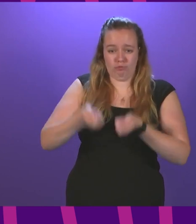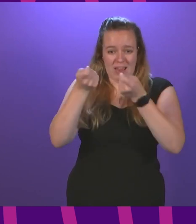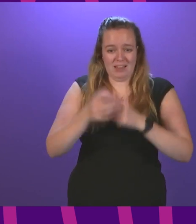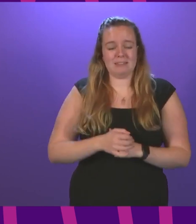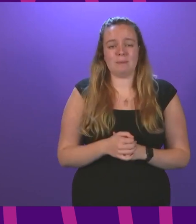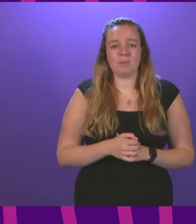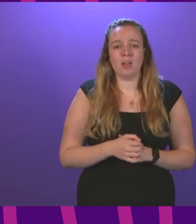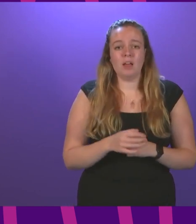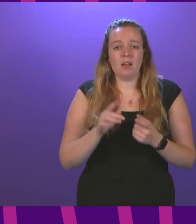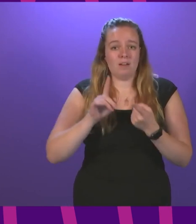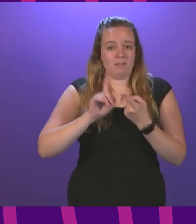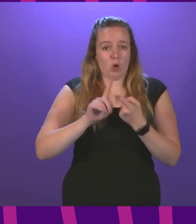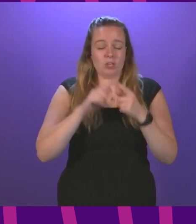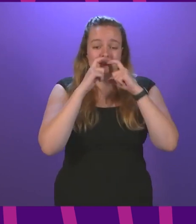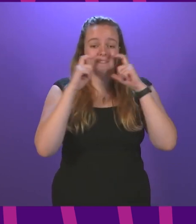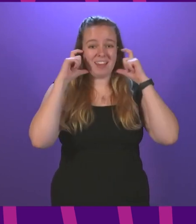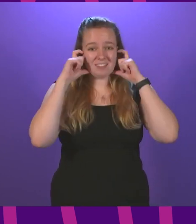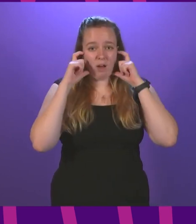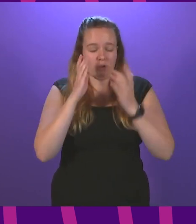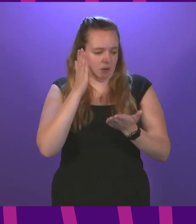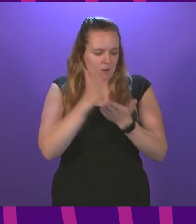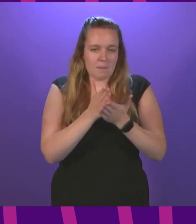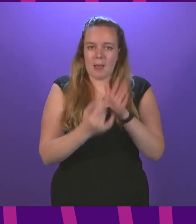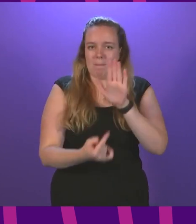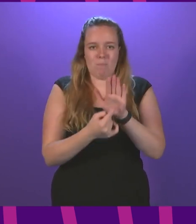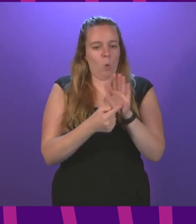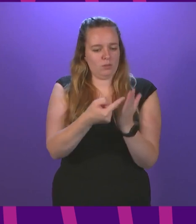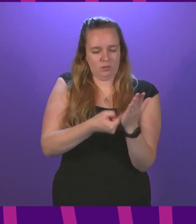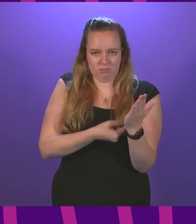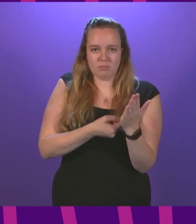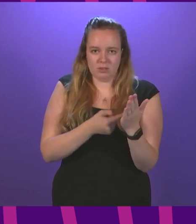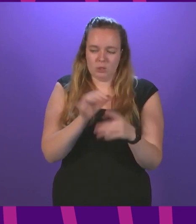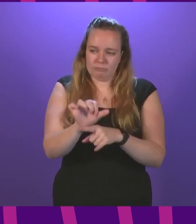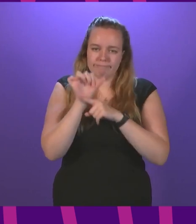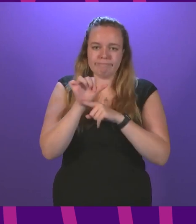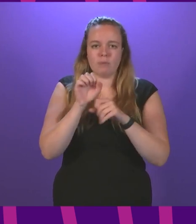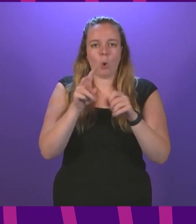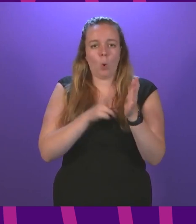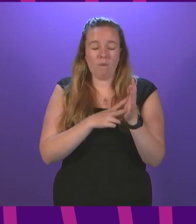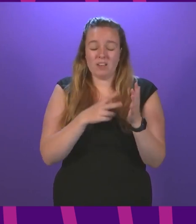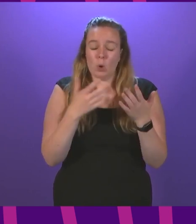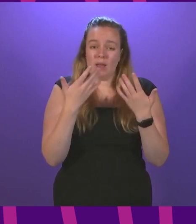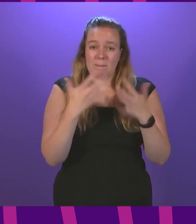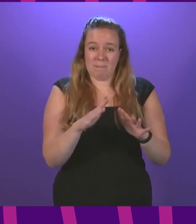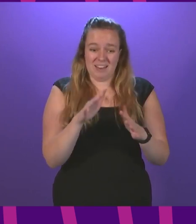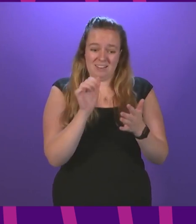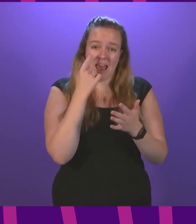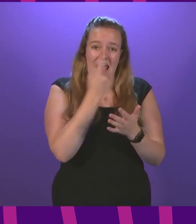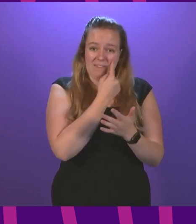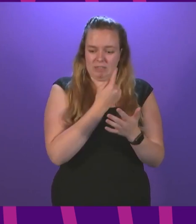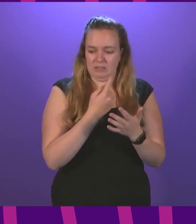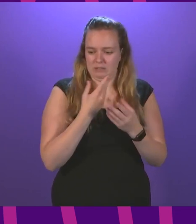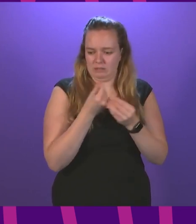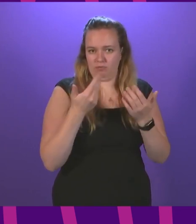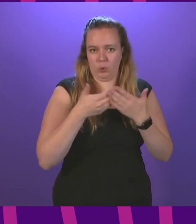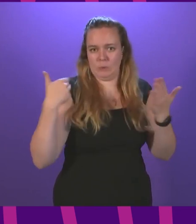face coverings are a really important mitigation against the transmission of Covid we've seen some evidence I know published and reported just in the last